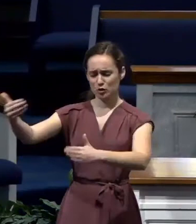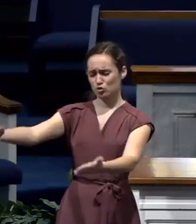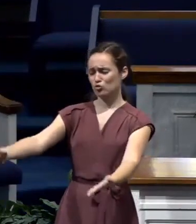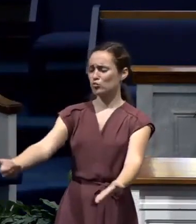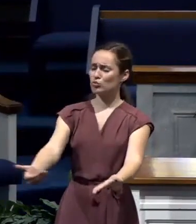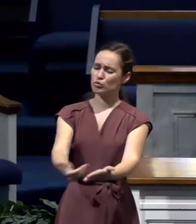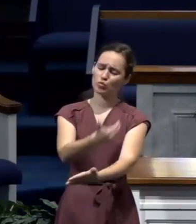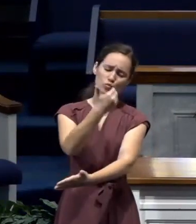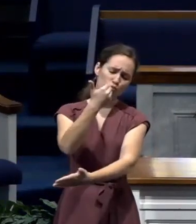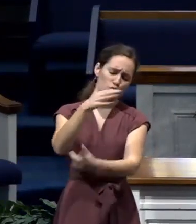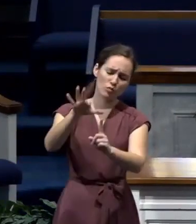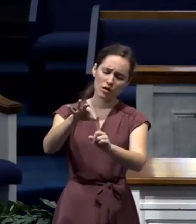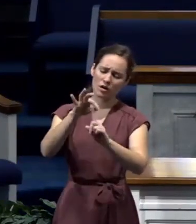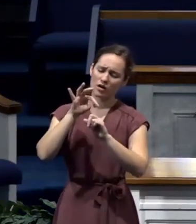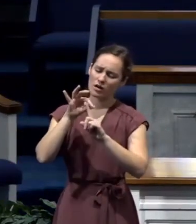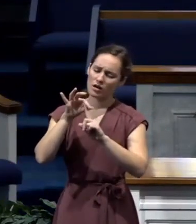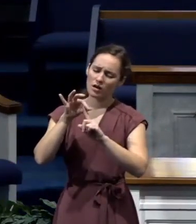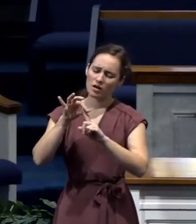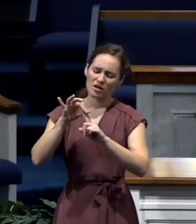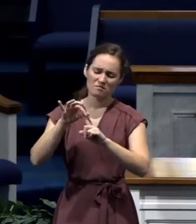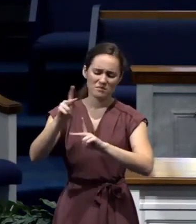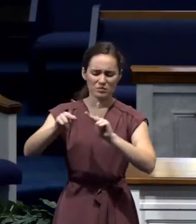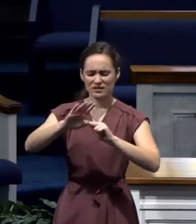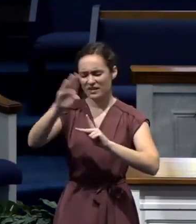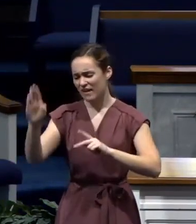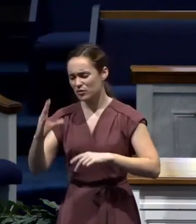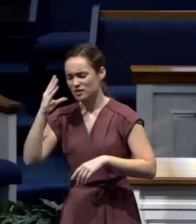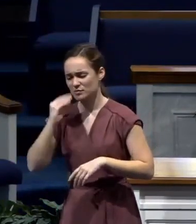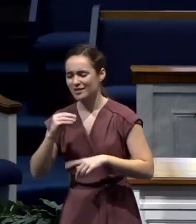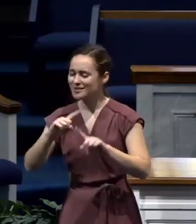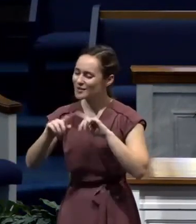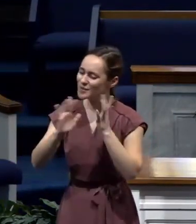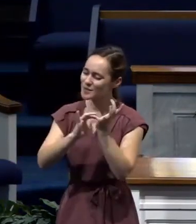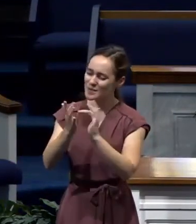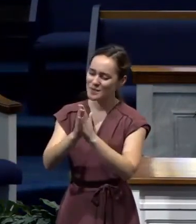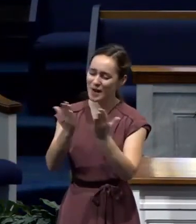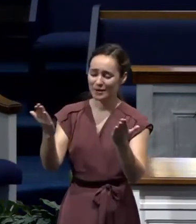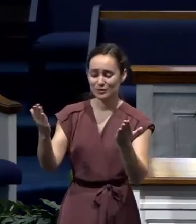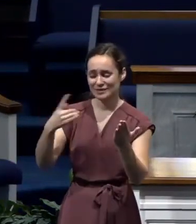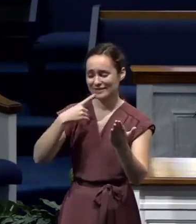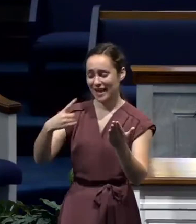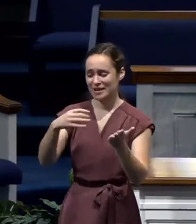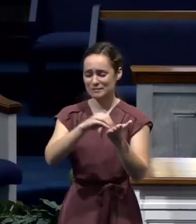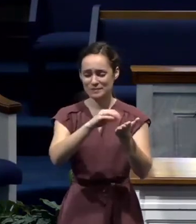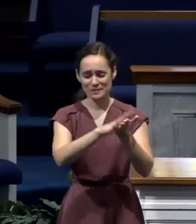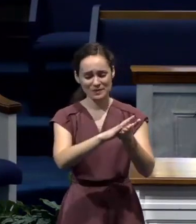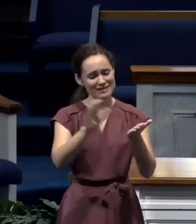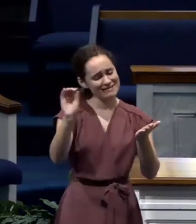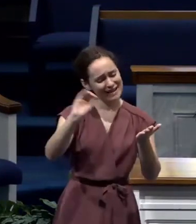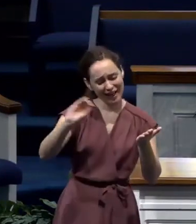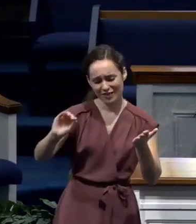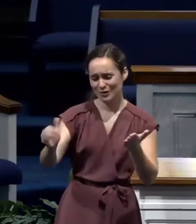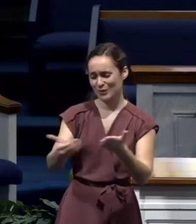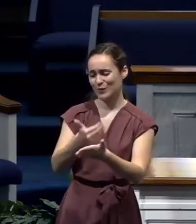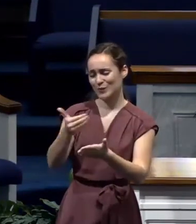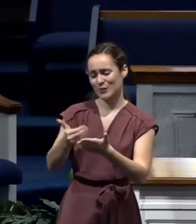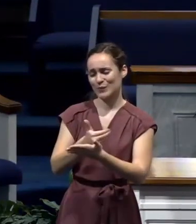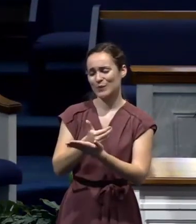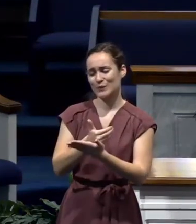what we're going through. But Lord, we know that's not true. Your word said there's nothing new under the sun. And long before